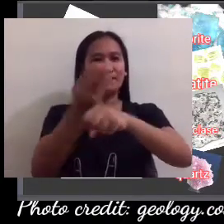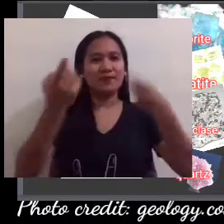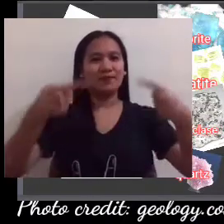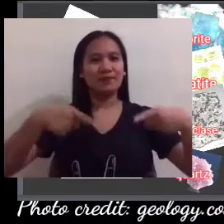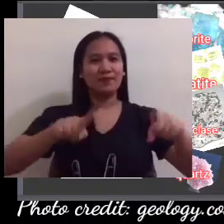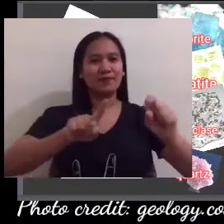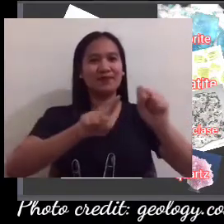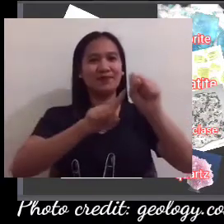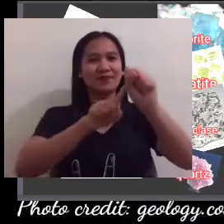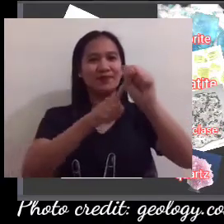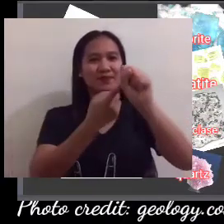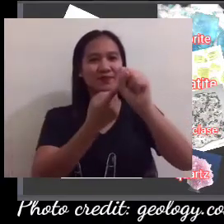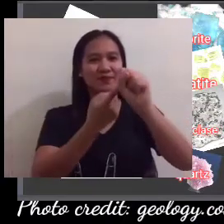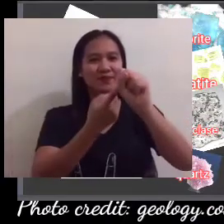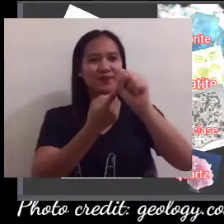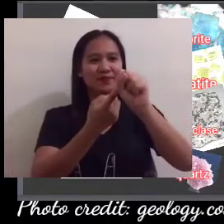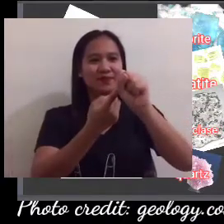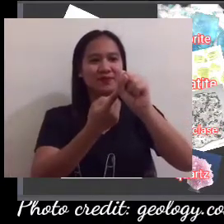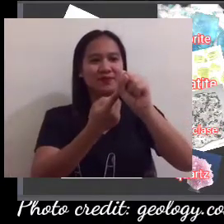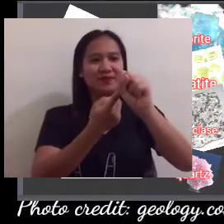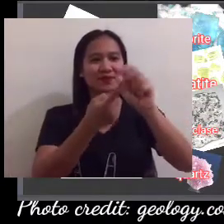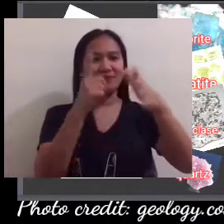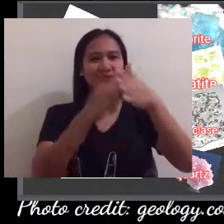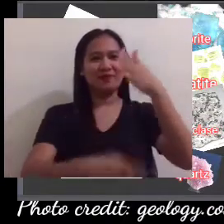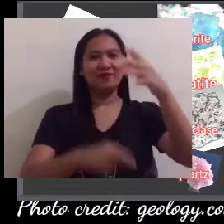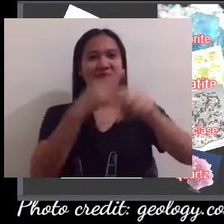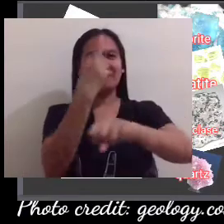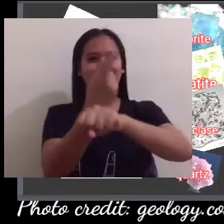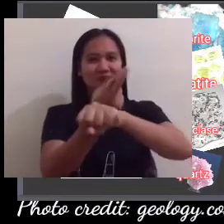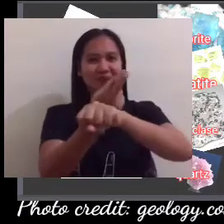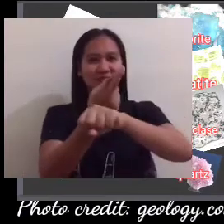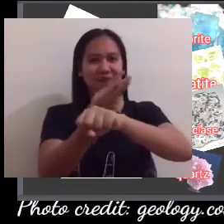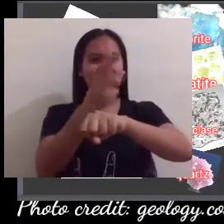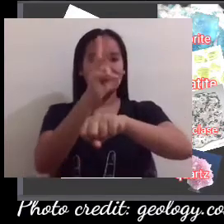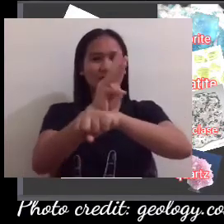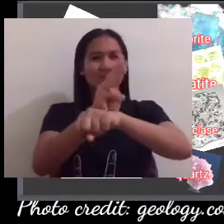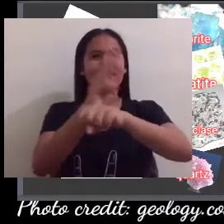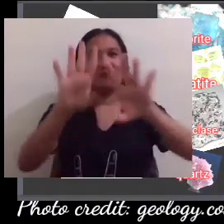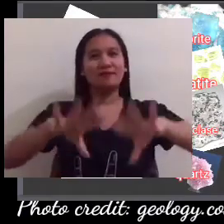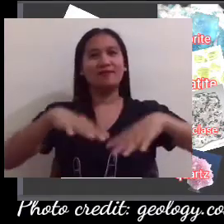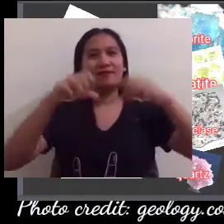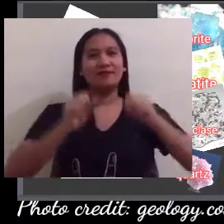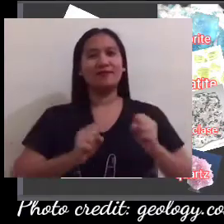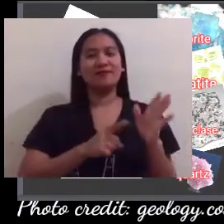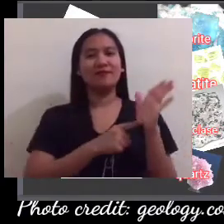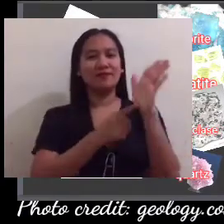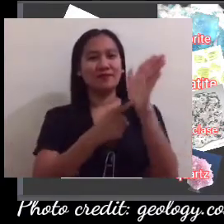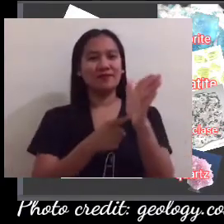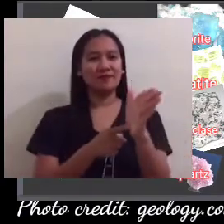using their physical and chemical properties let's get started